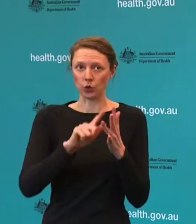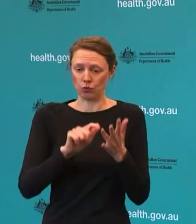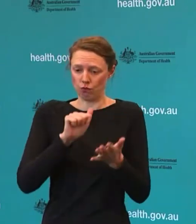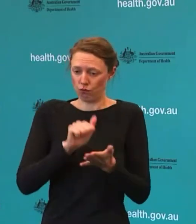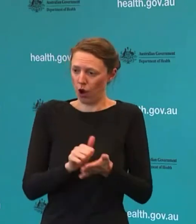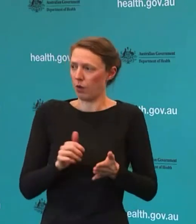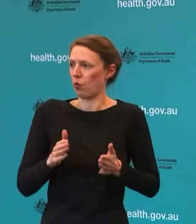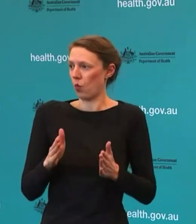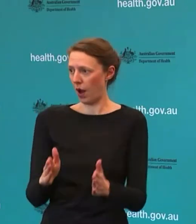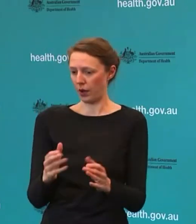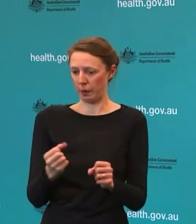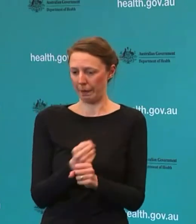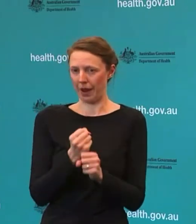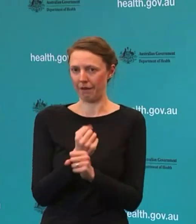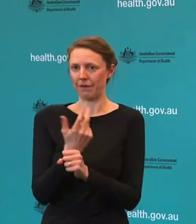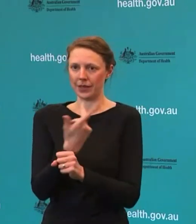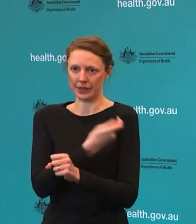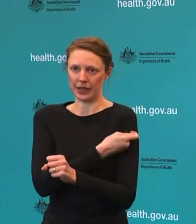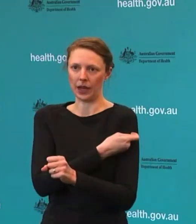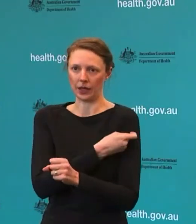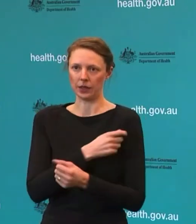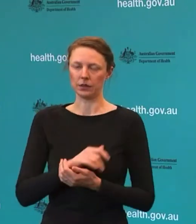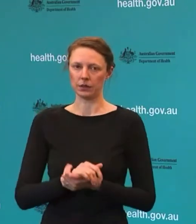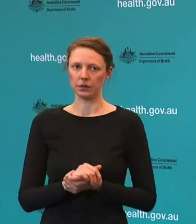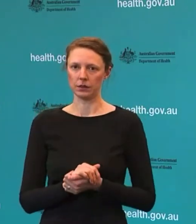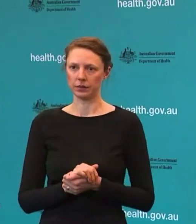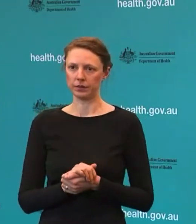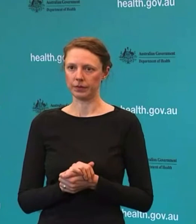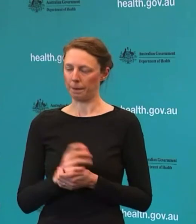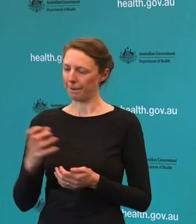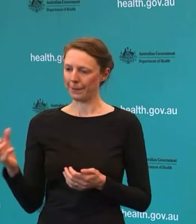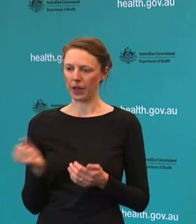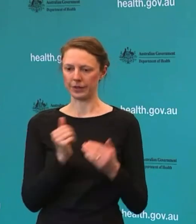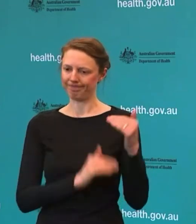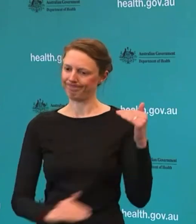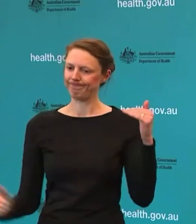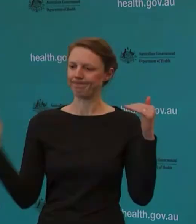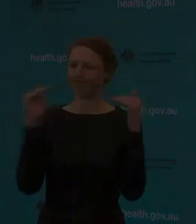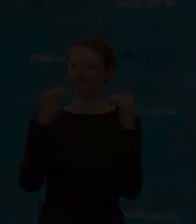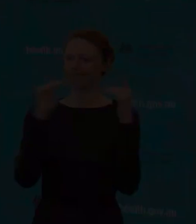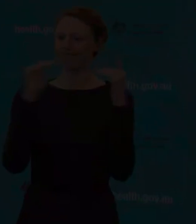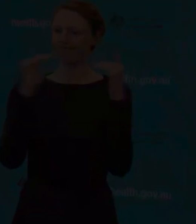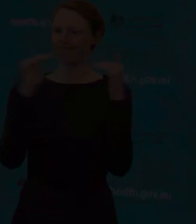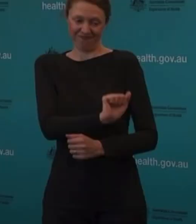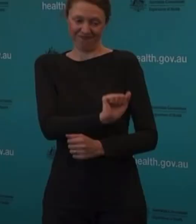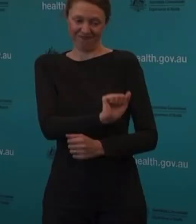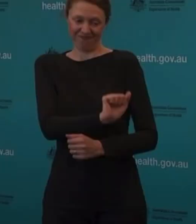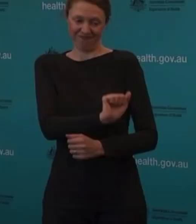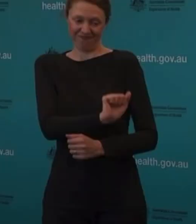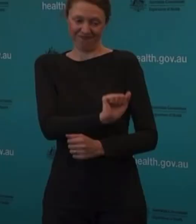manufactured the vaccine has been against the highest of ethical standards internationally. All